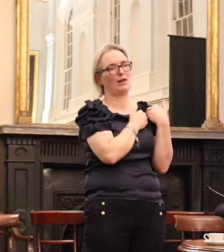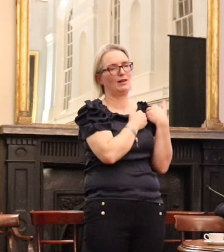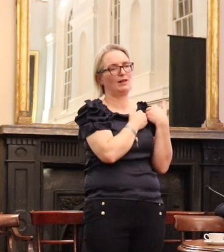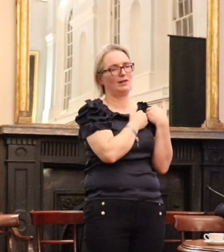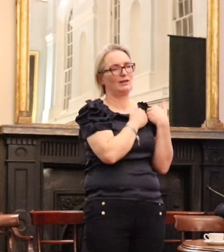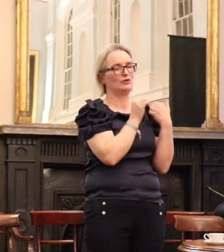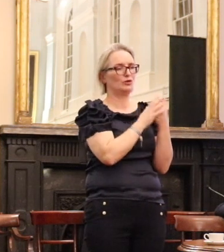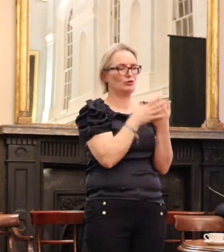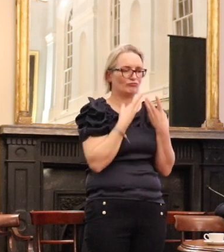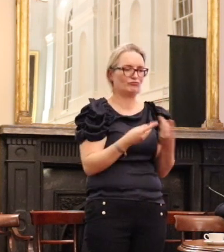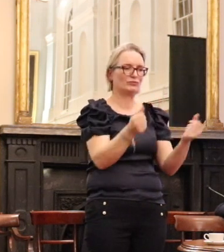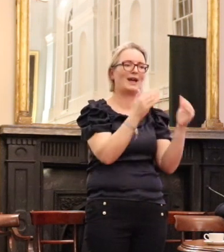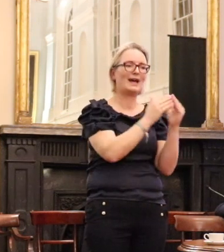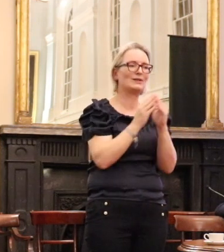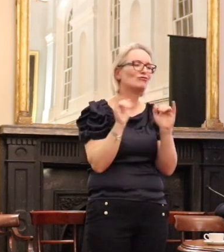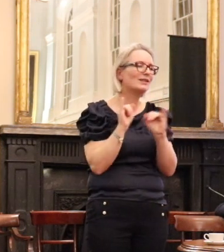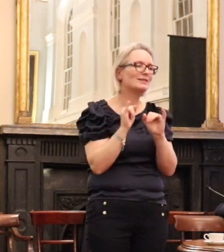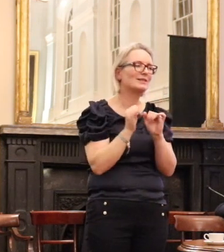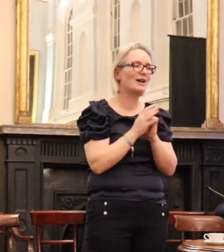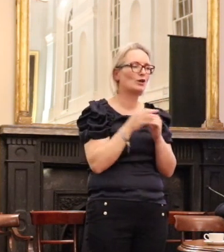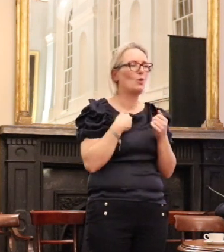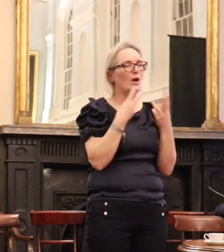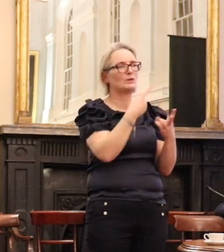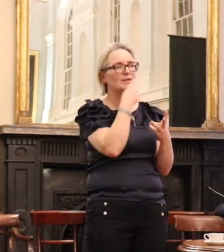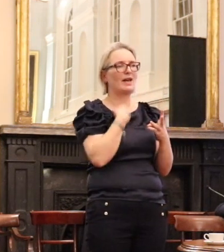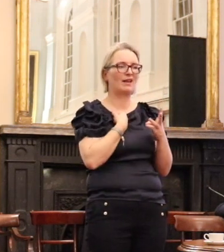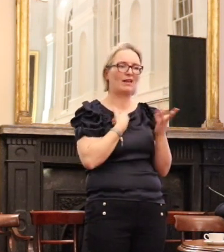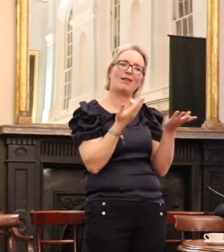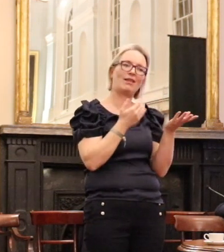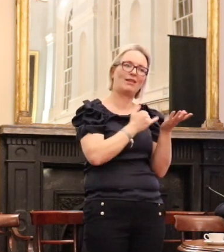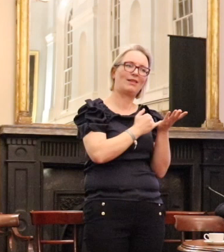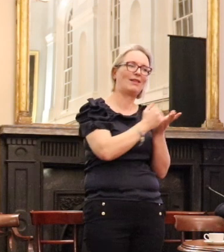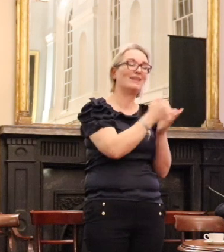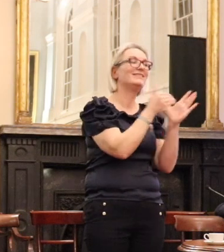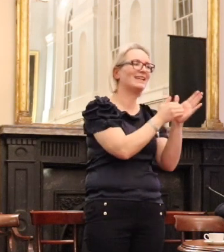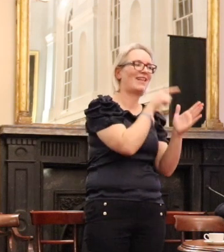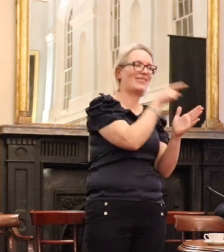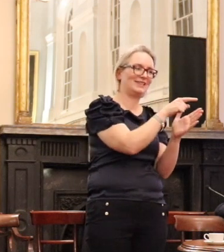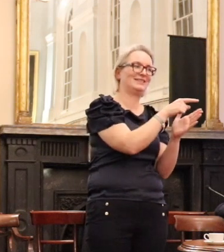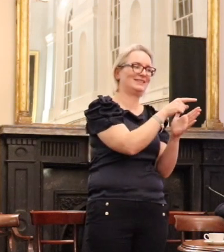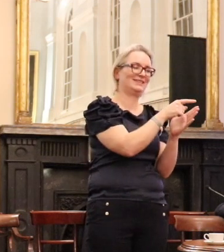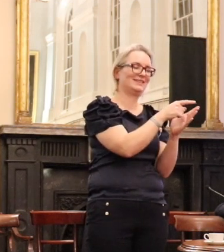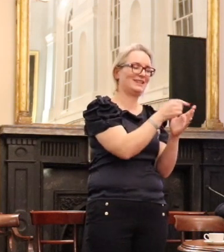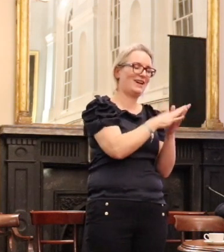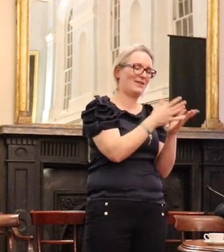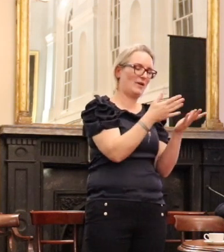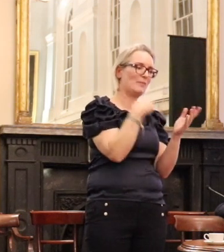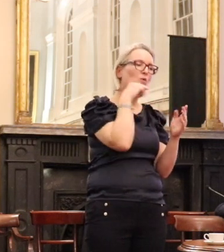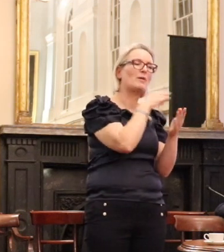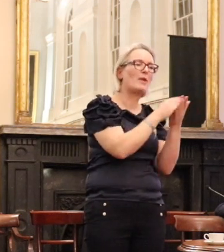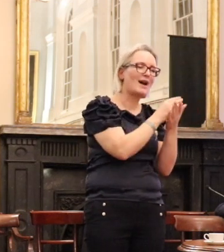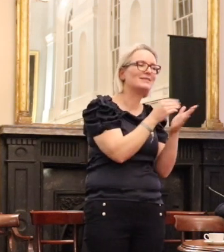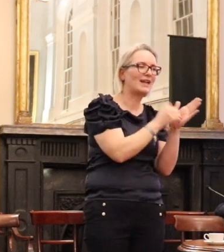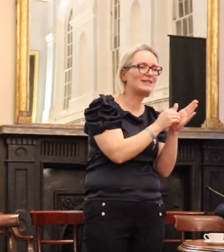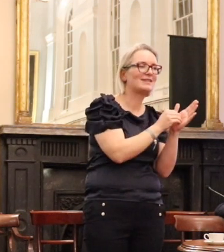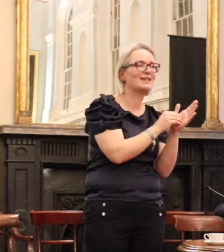devices. I just want to make it clear that I'll in any way suggest that that isn't the heart of the realm, I'm just looking at another part of it right